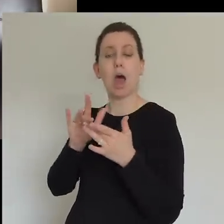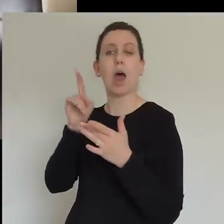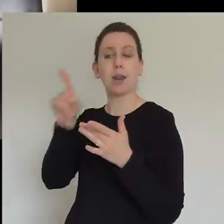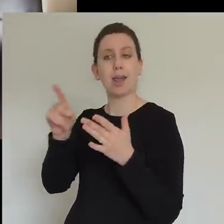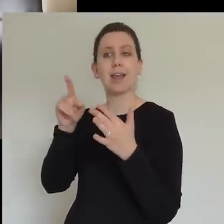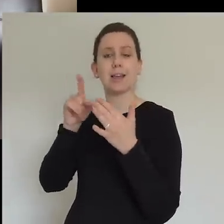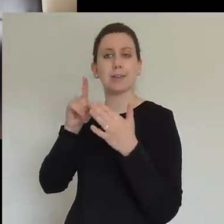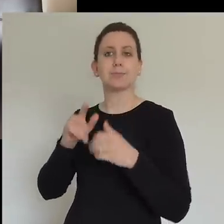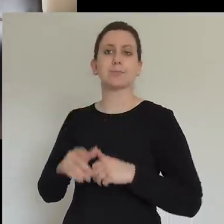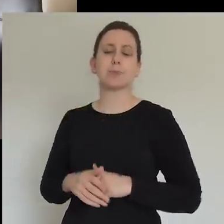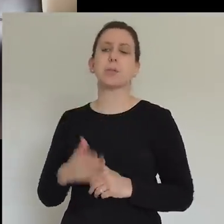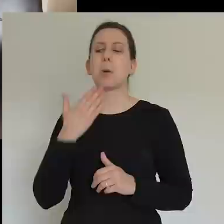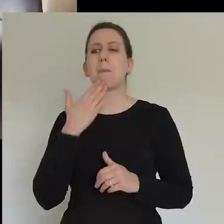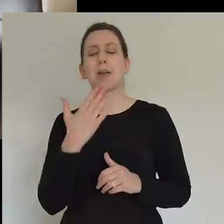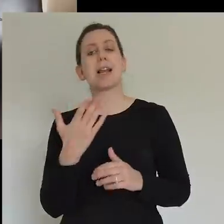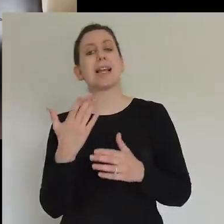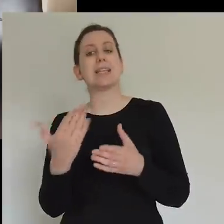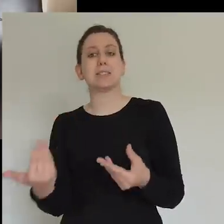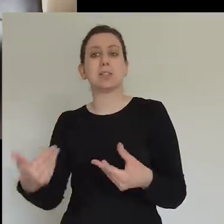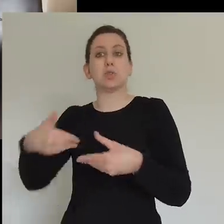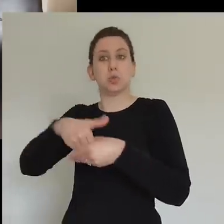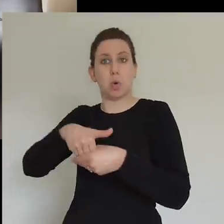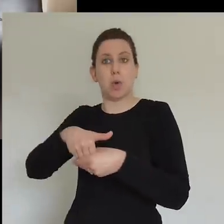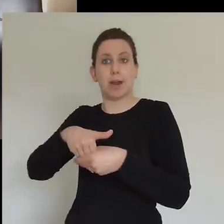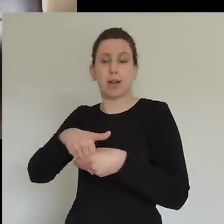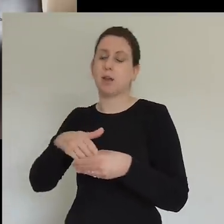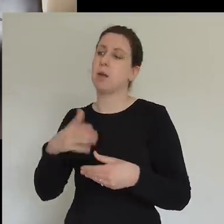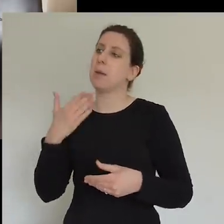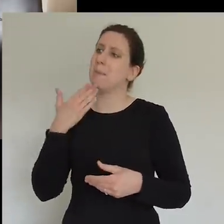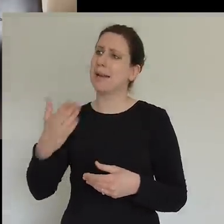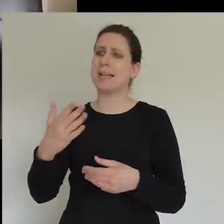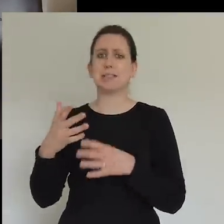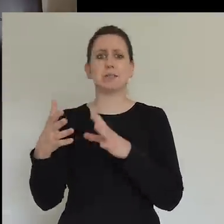let's together make Jesus known in the United Kingdom. God bless you.